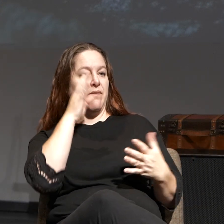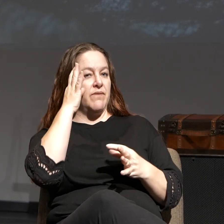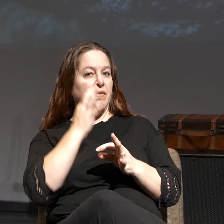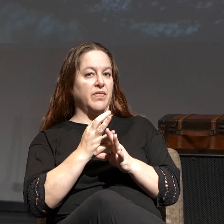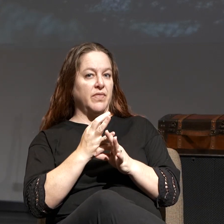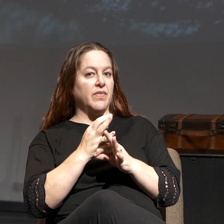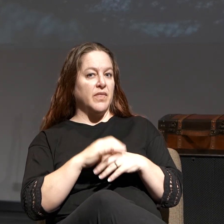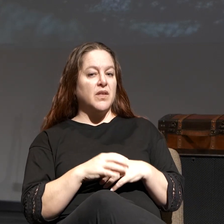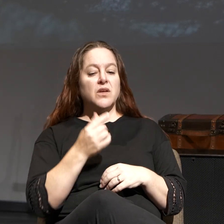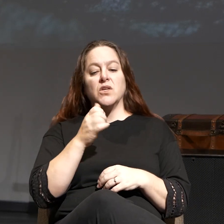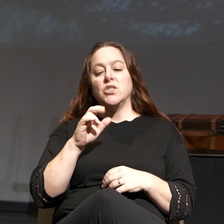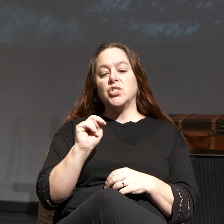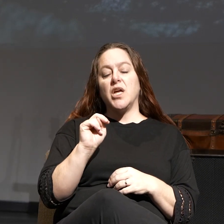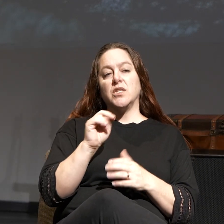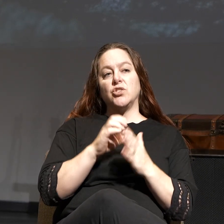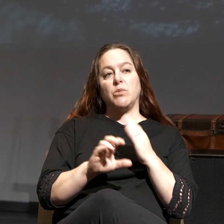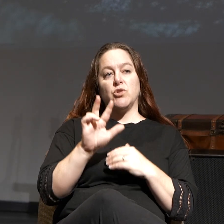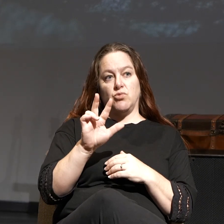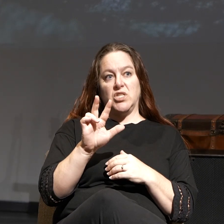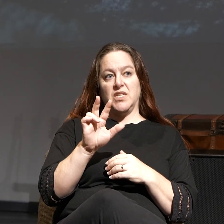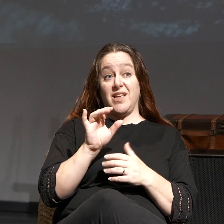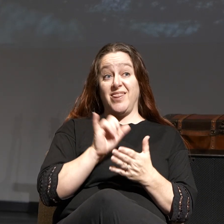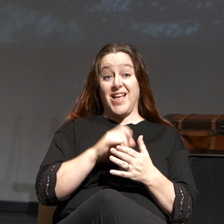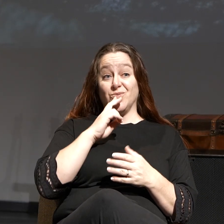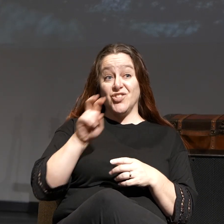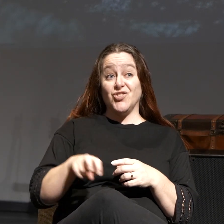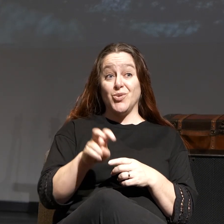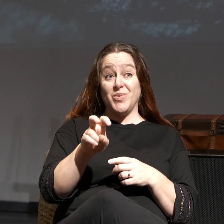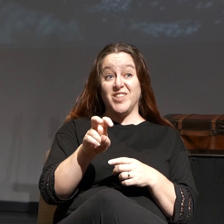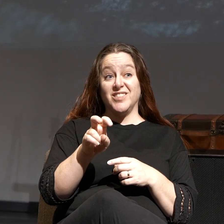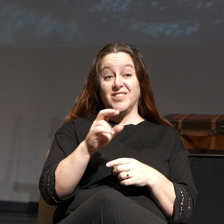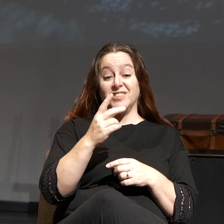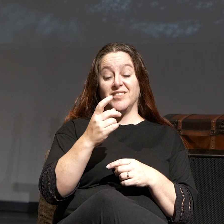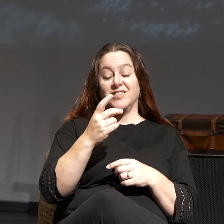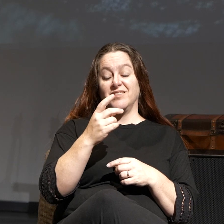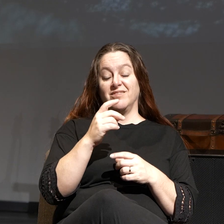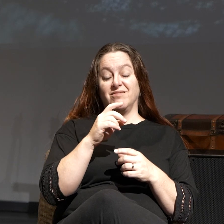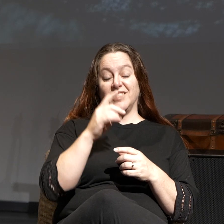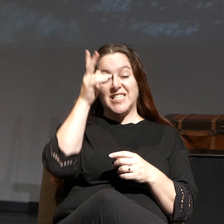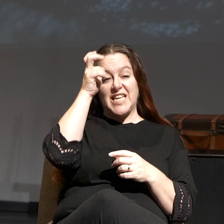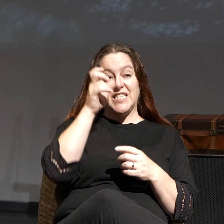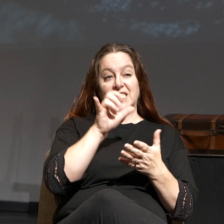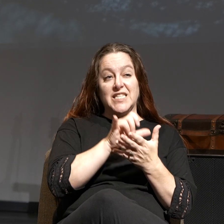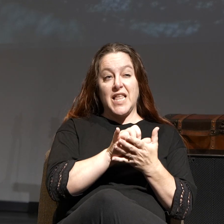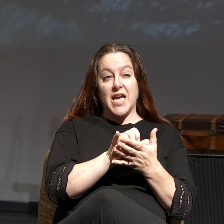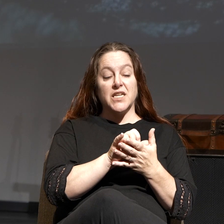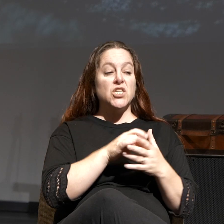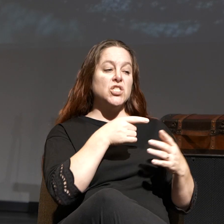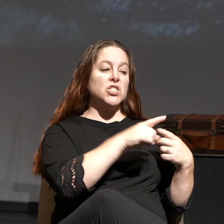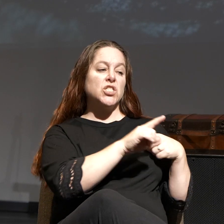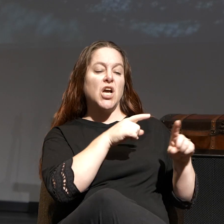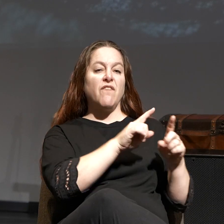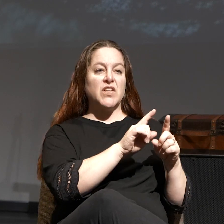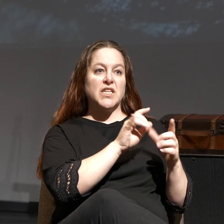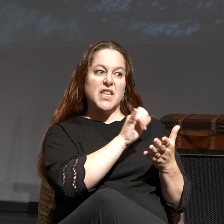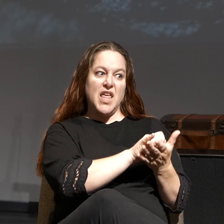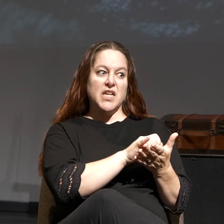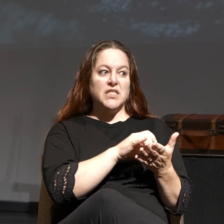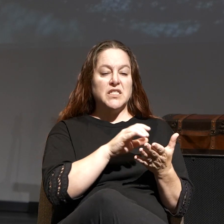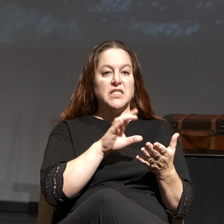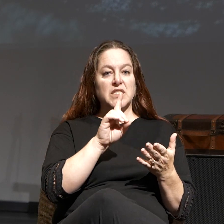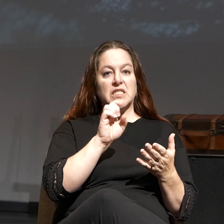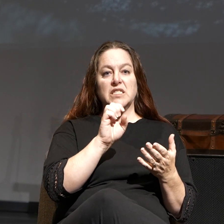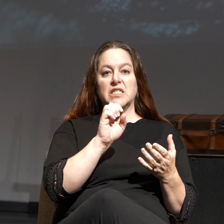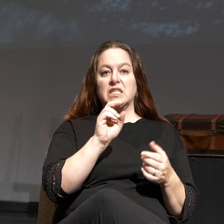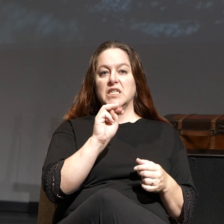Genesis chapter 3, this is exactly what the serpent did. This is Satan. Scoffing is demonic. It's